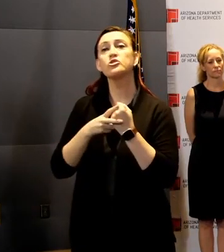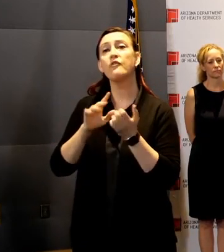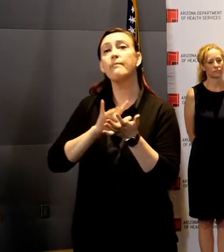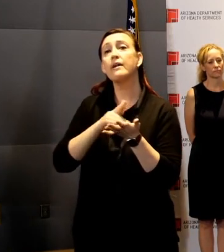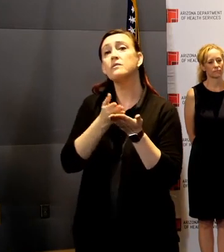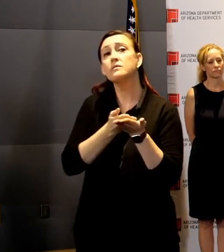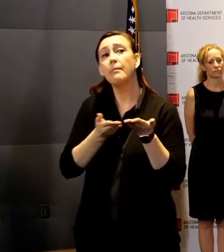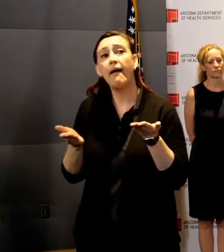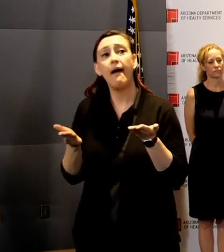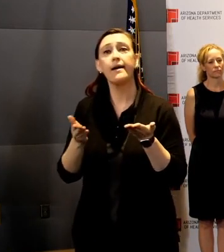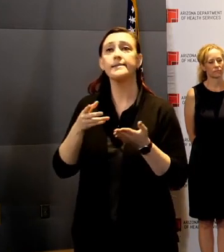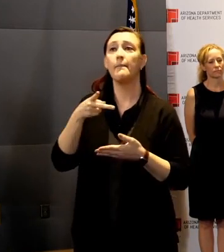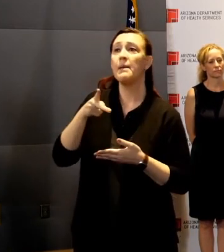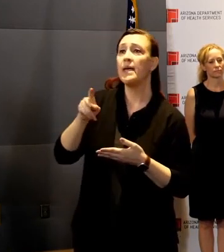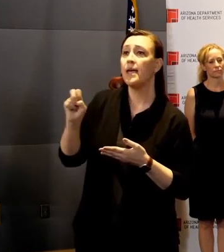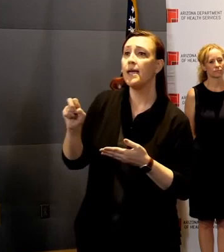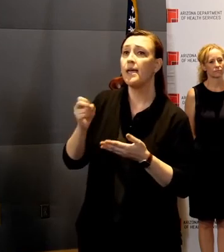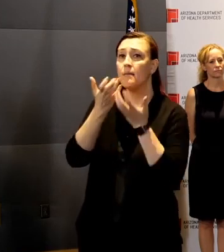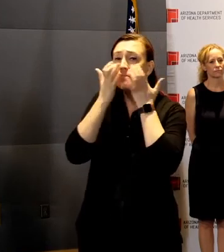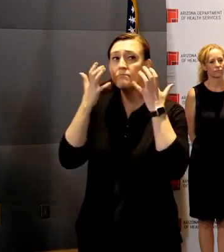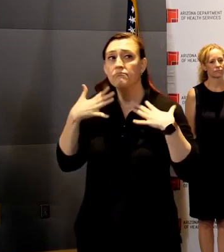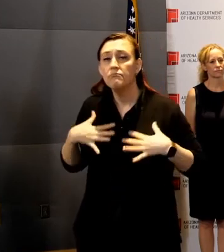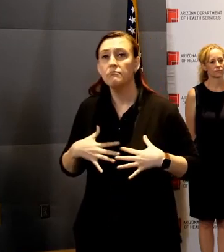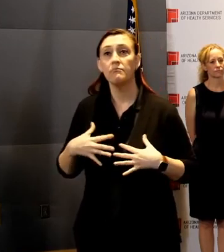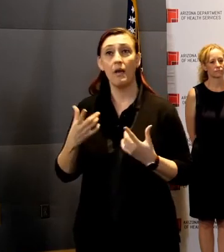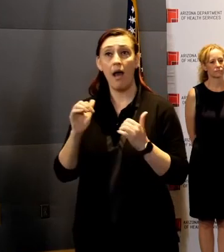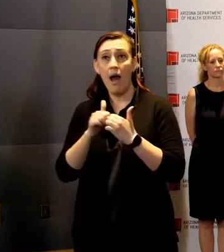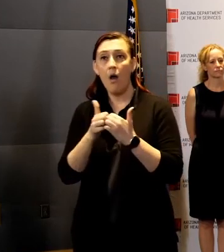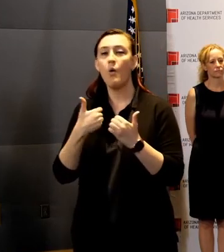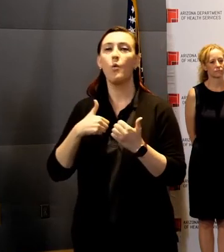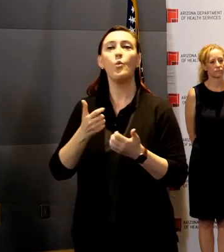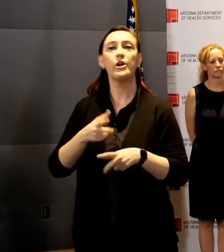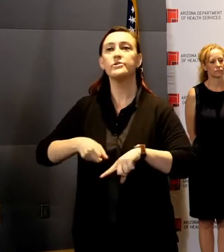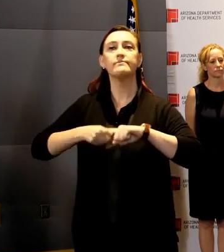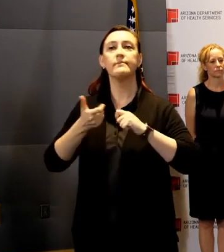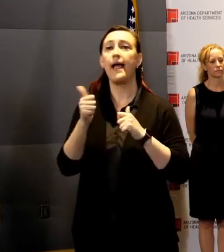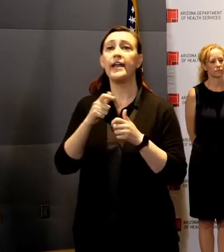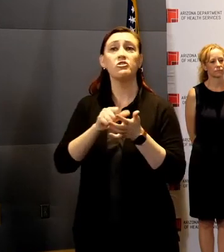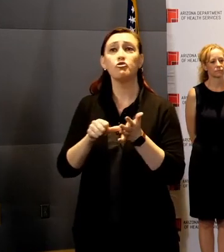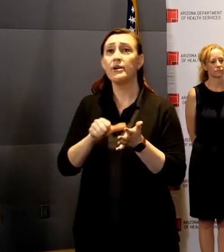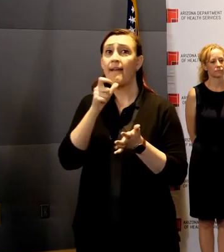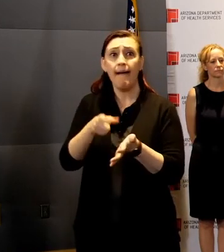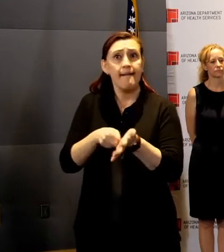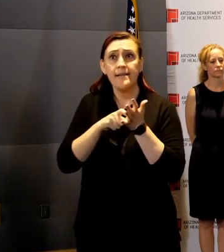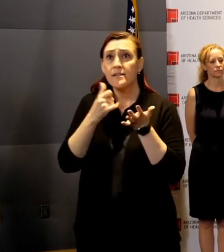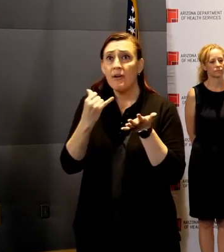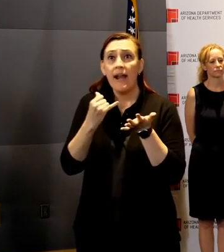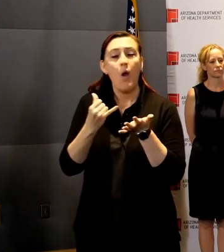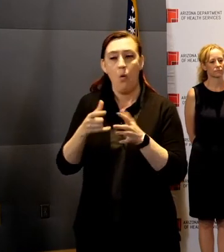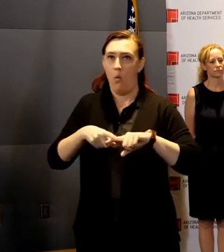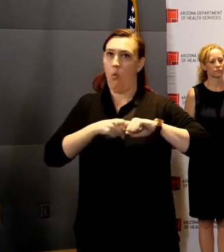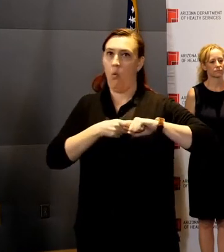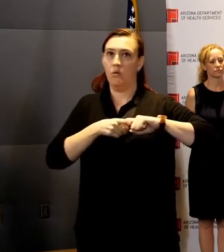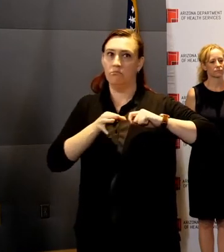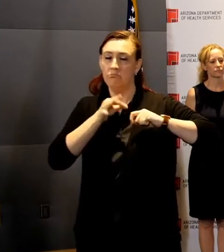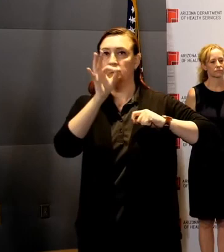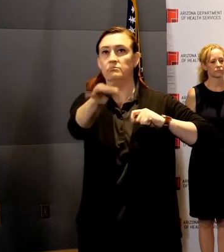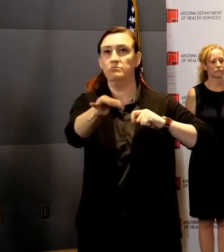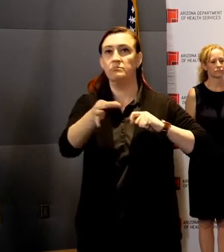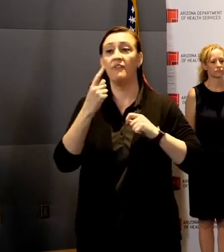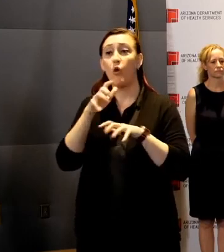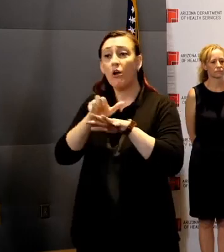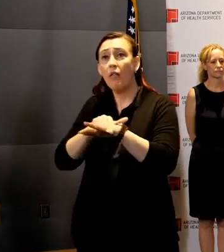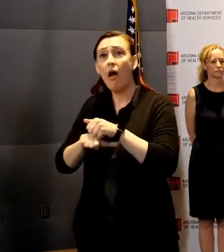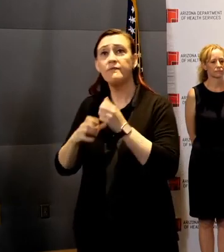PPE by suspending elective surgeries to free up vital resources, gloves, gowns, masks, and ventilators,